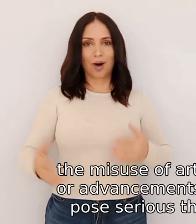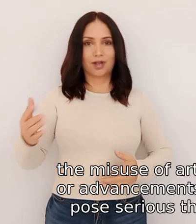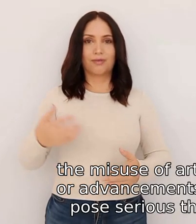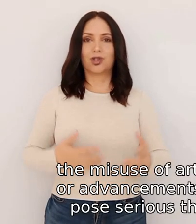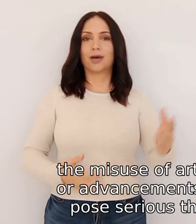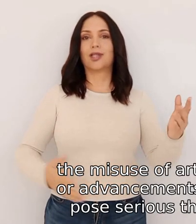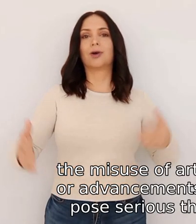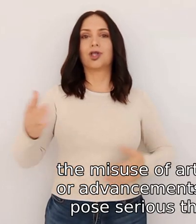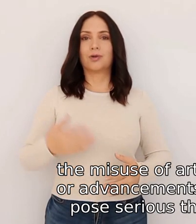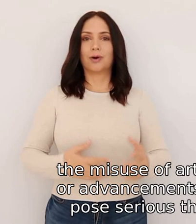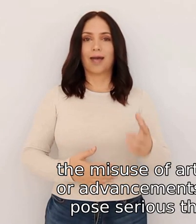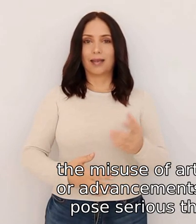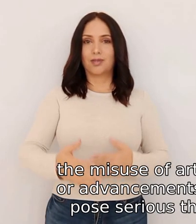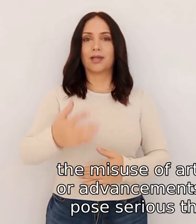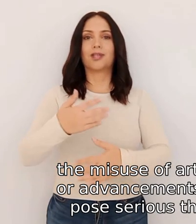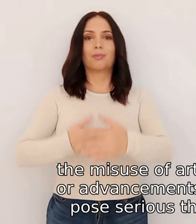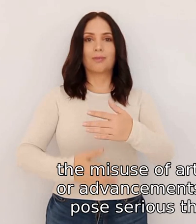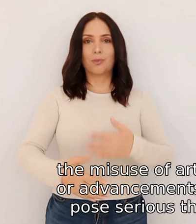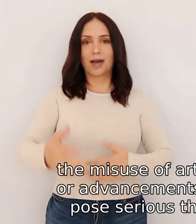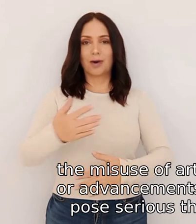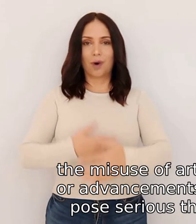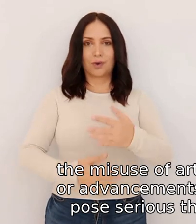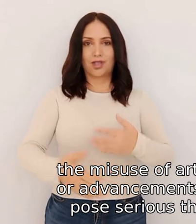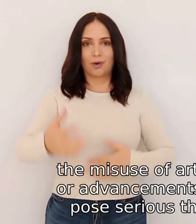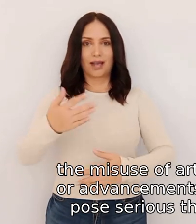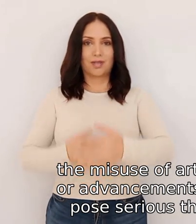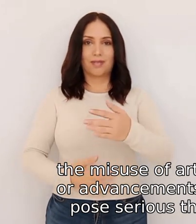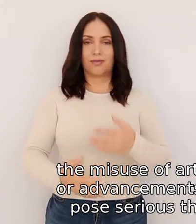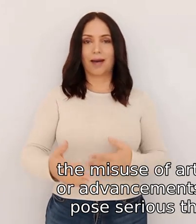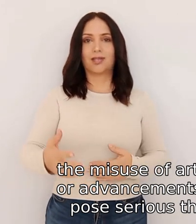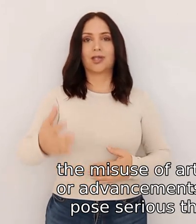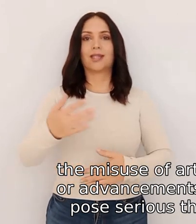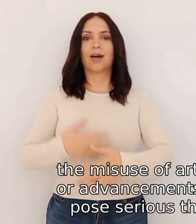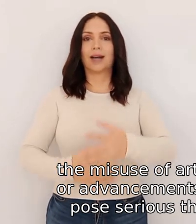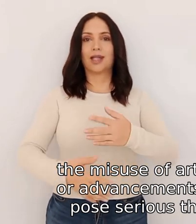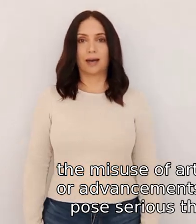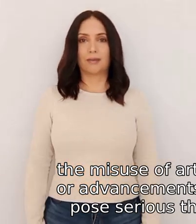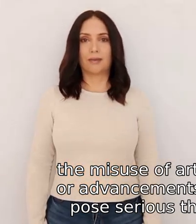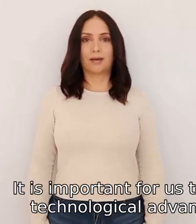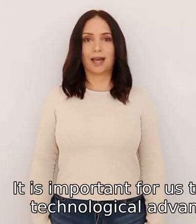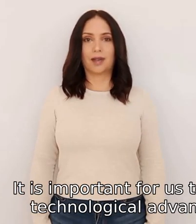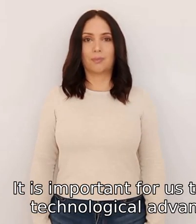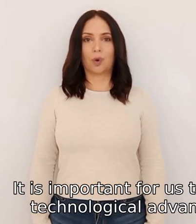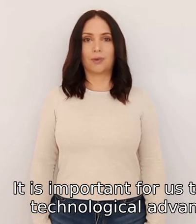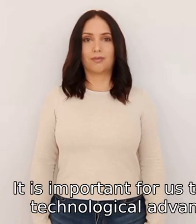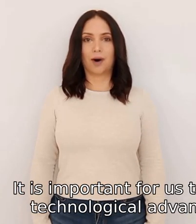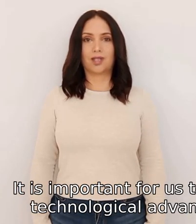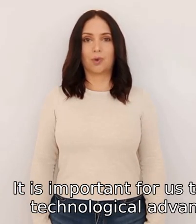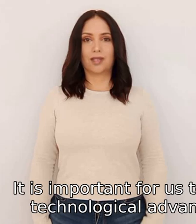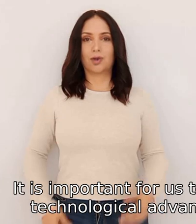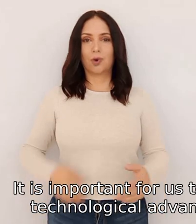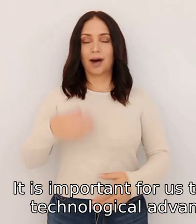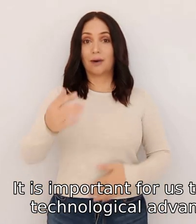misuse of artificial intelligence or advancements in weaponry can pose serious threats to society it is important